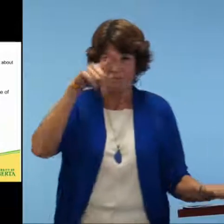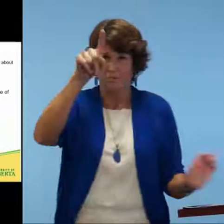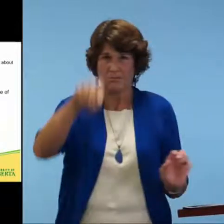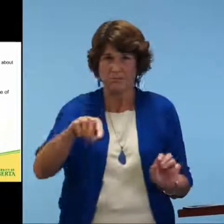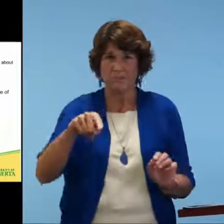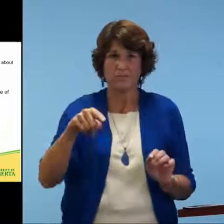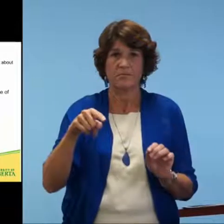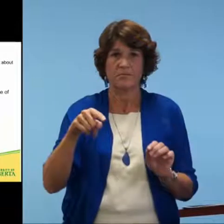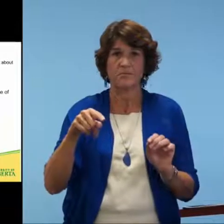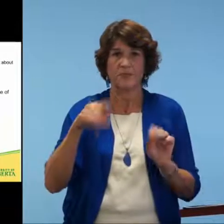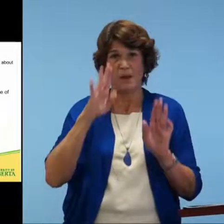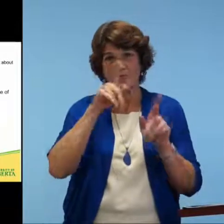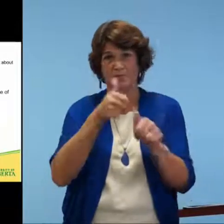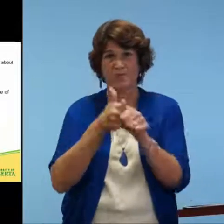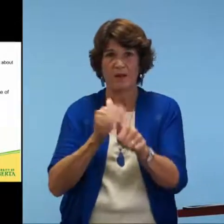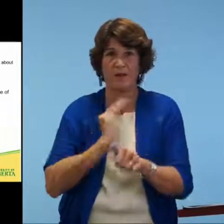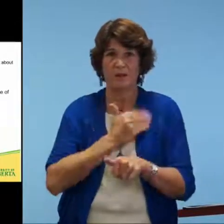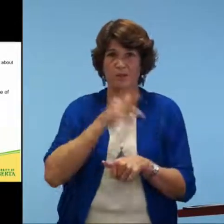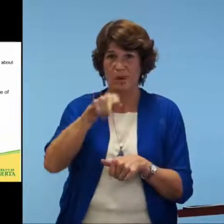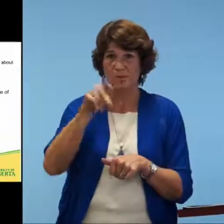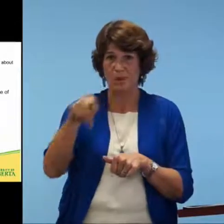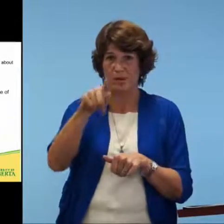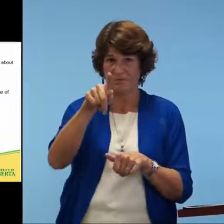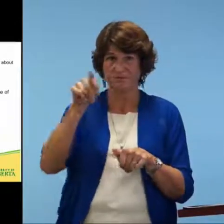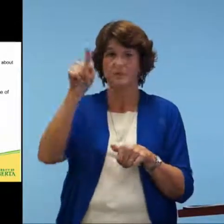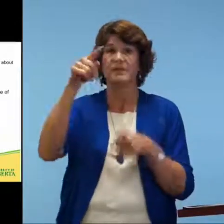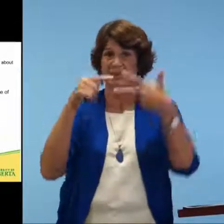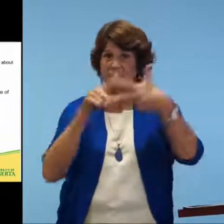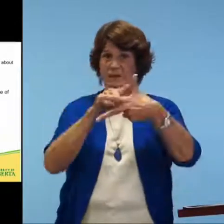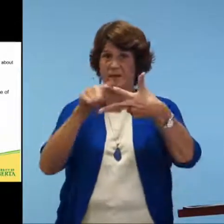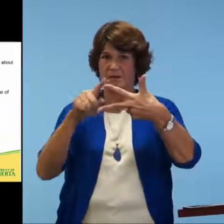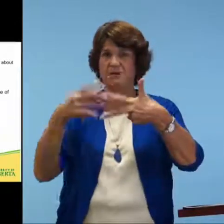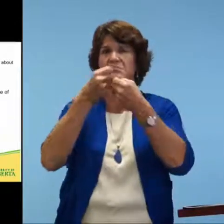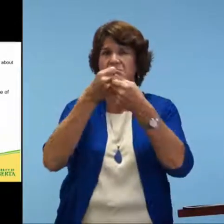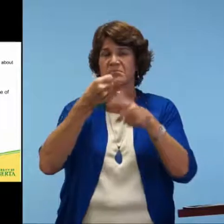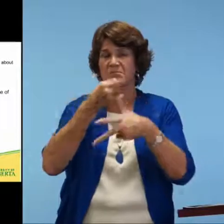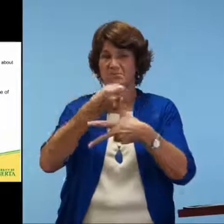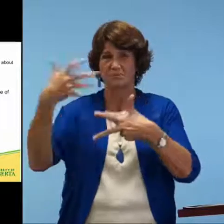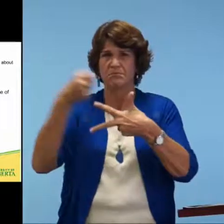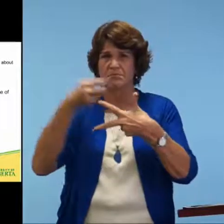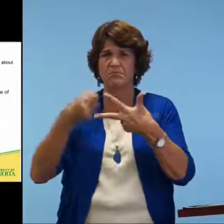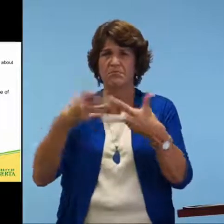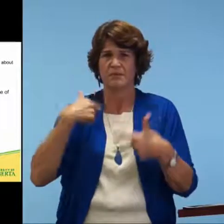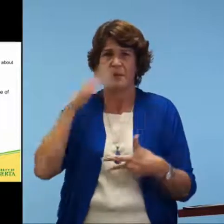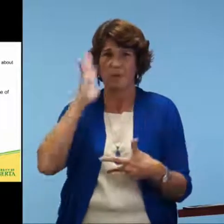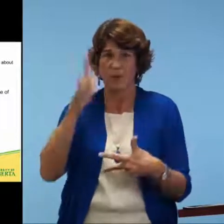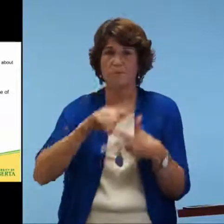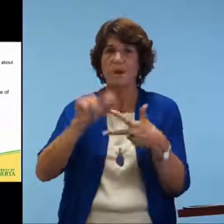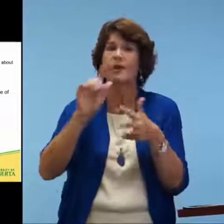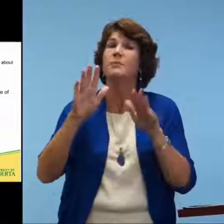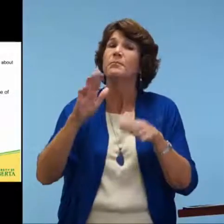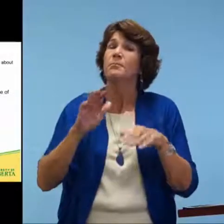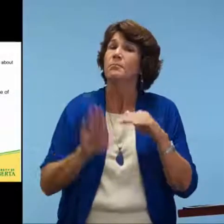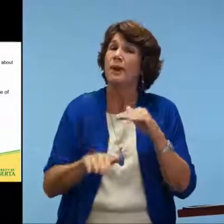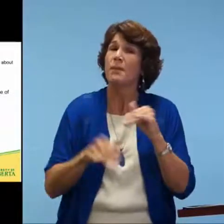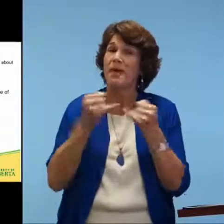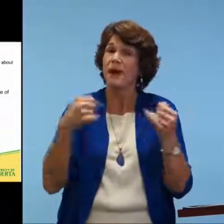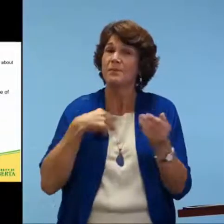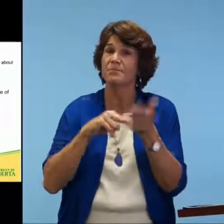So you can see the slide on your screen. I'm hoping that you're following along here. And I will expand on each of those